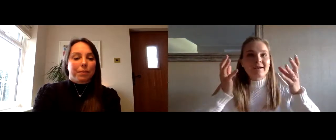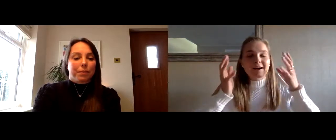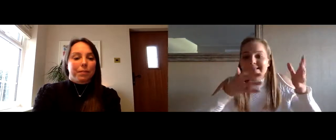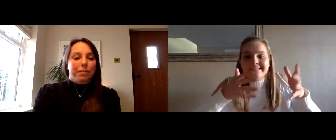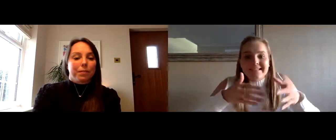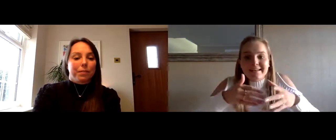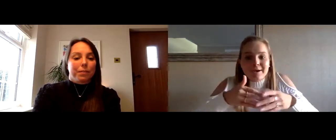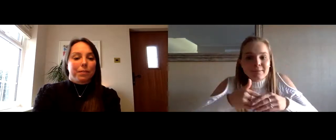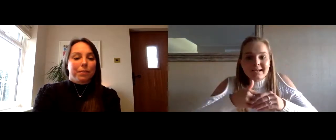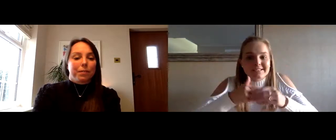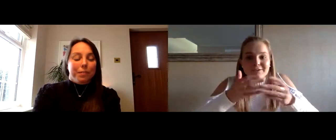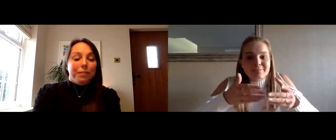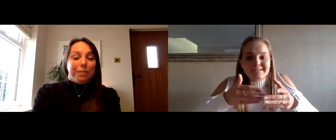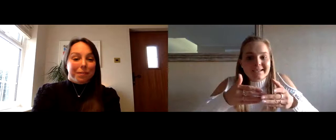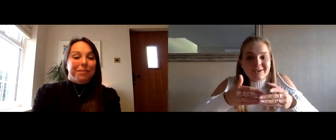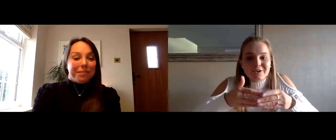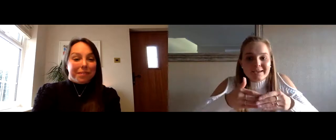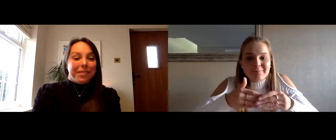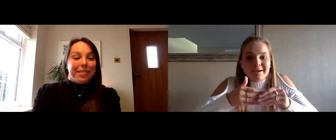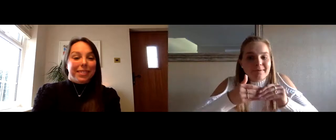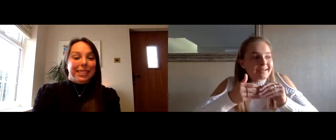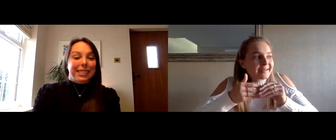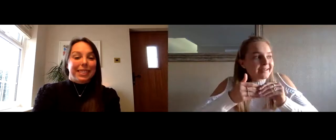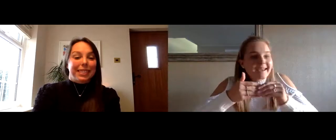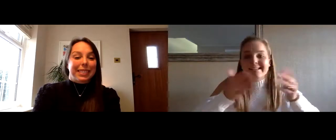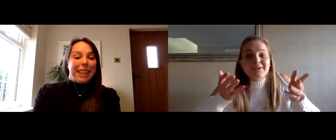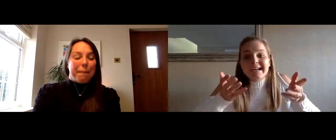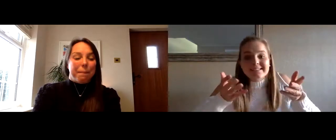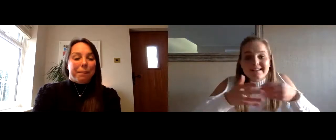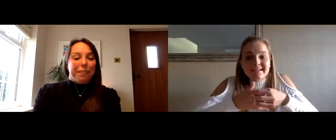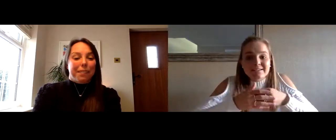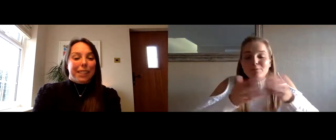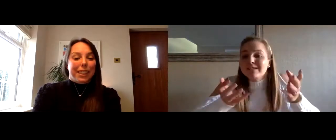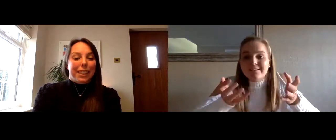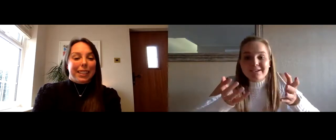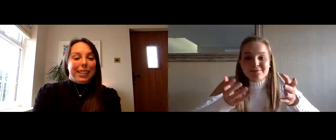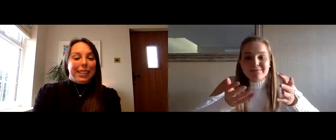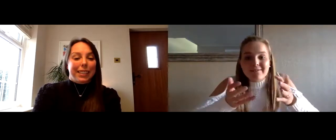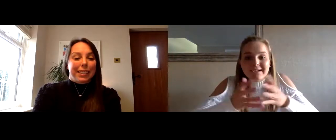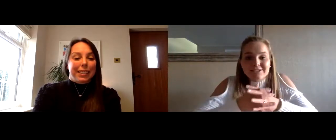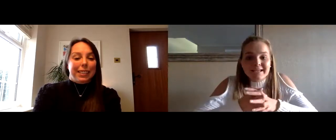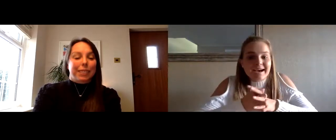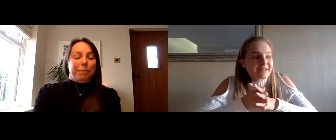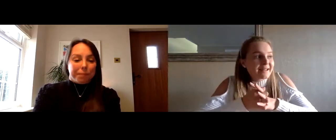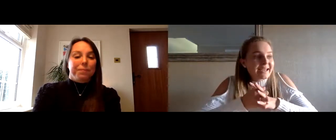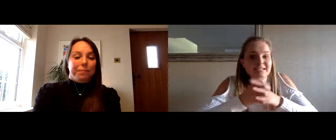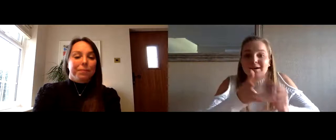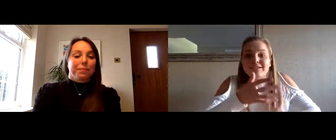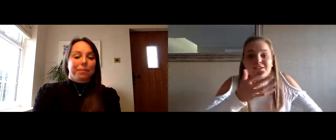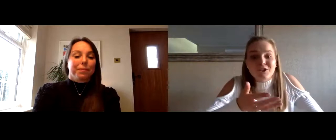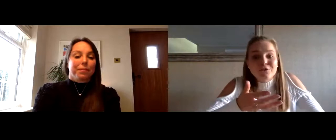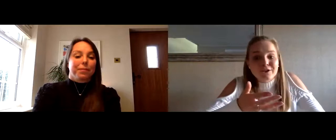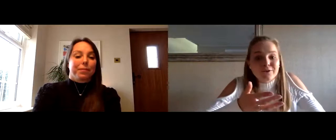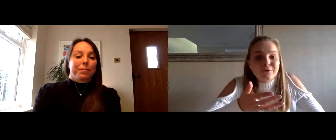have that identity at the moment as a great britain england hockey player but it is the reality that sport doesn't last forever and actually having that